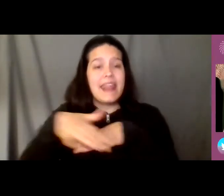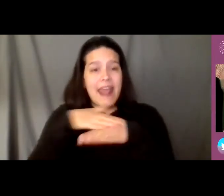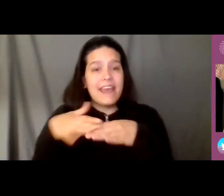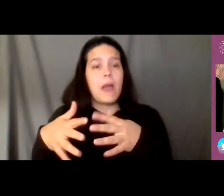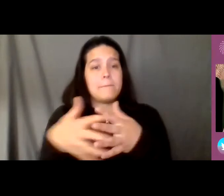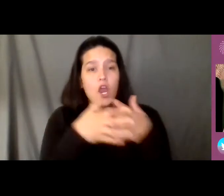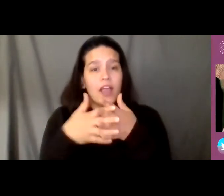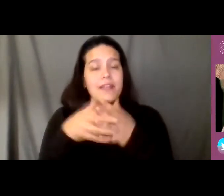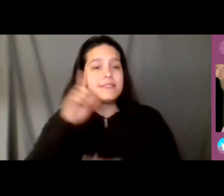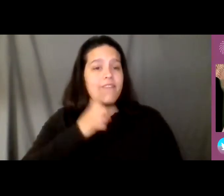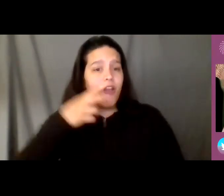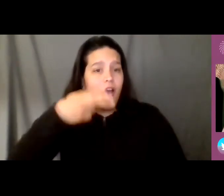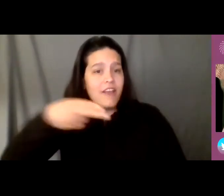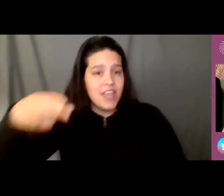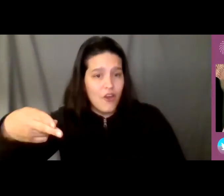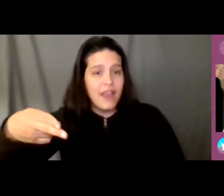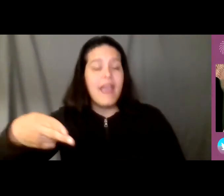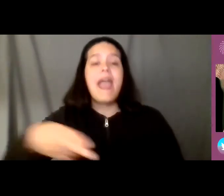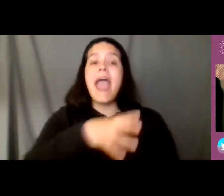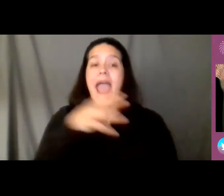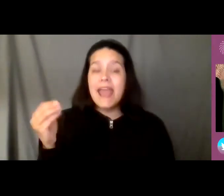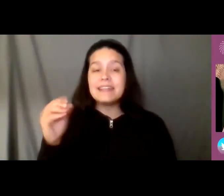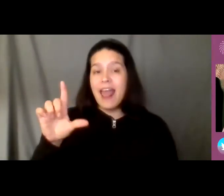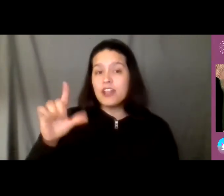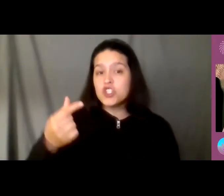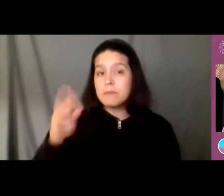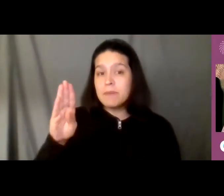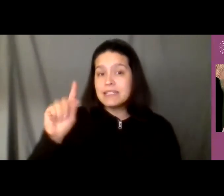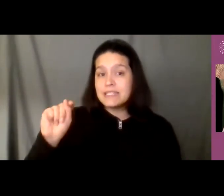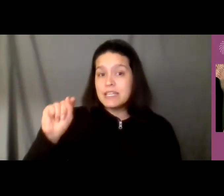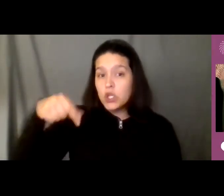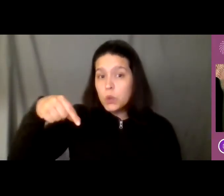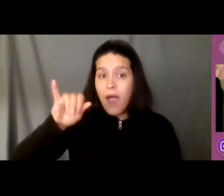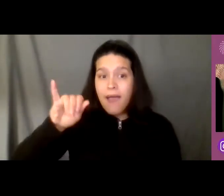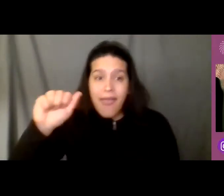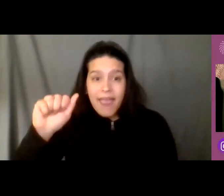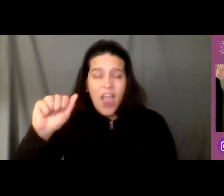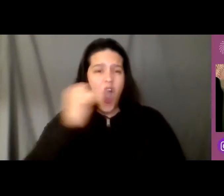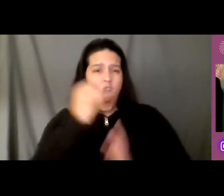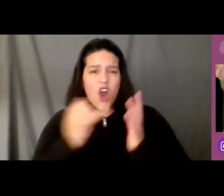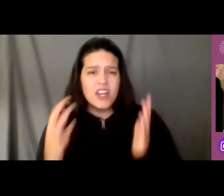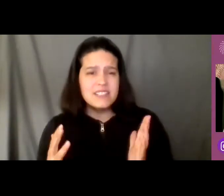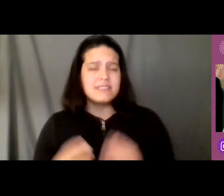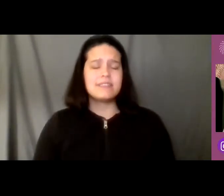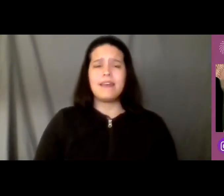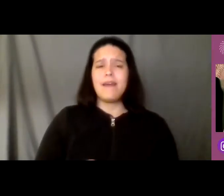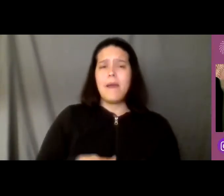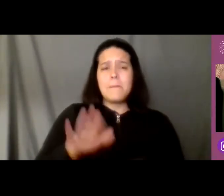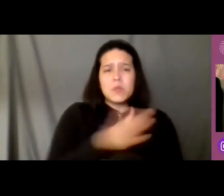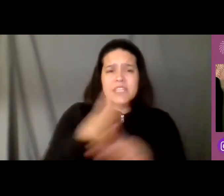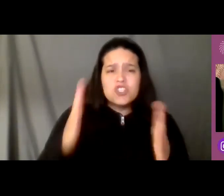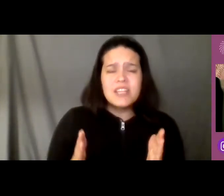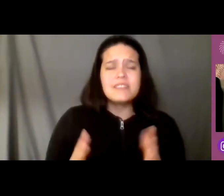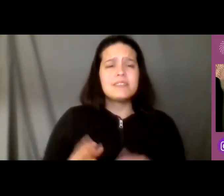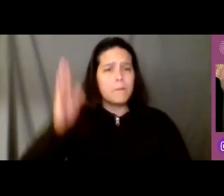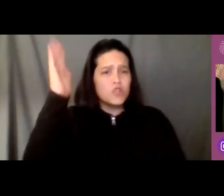hard of hearing and lgbtqia artist musicians presenters that we've been very blessed